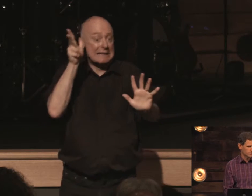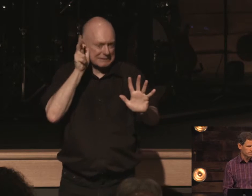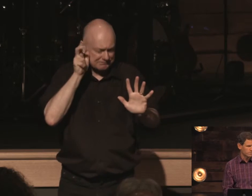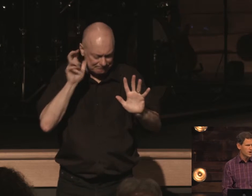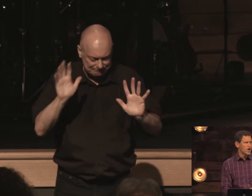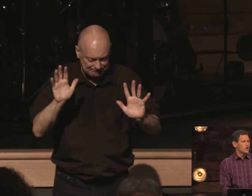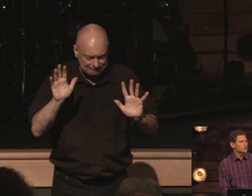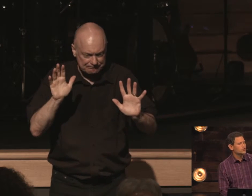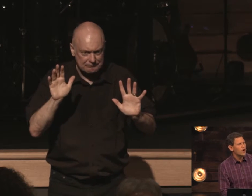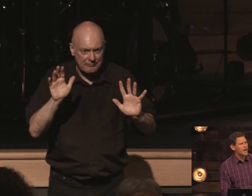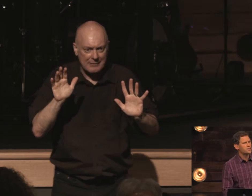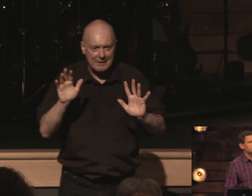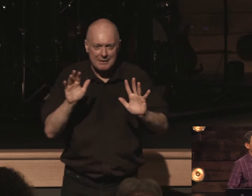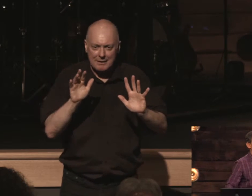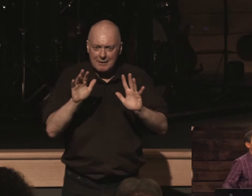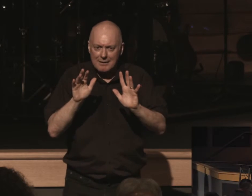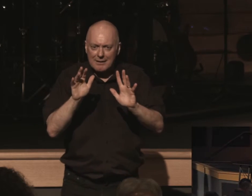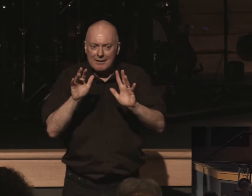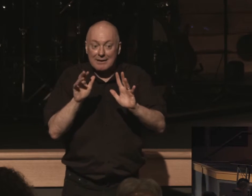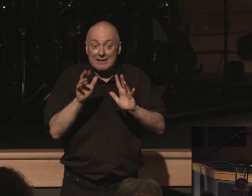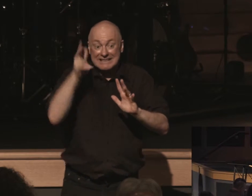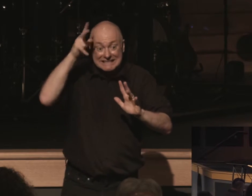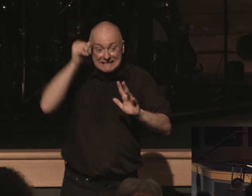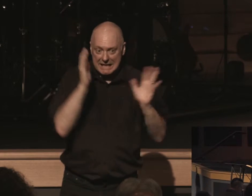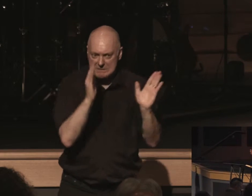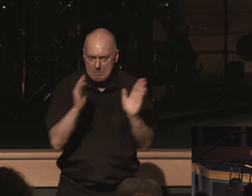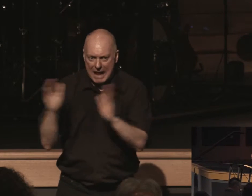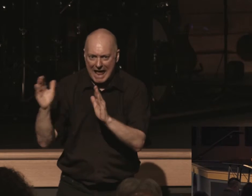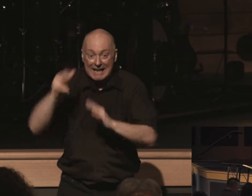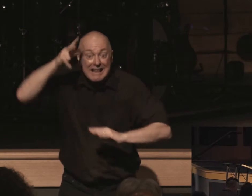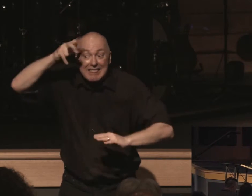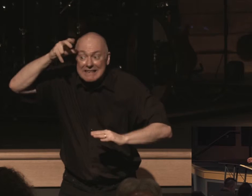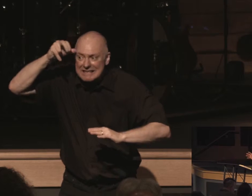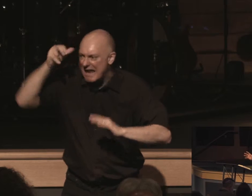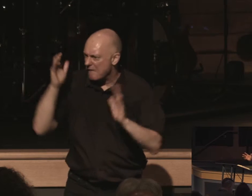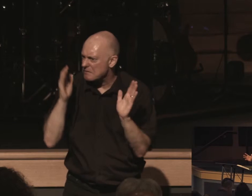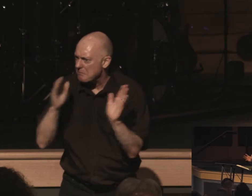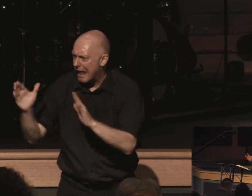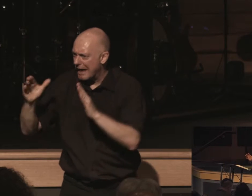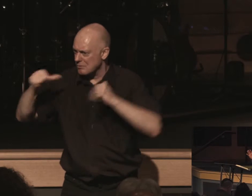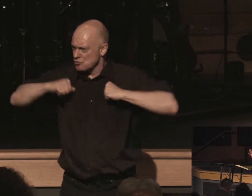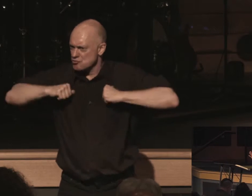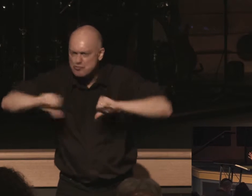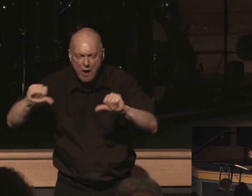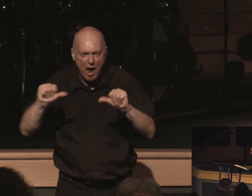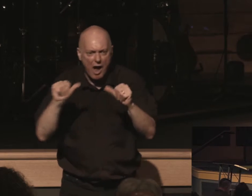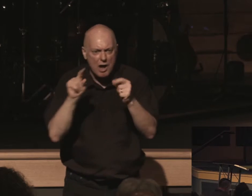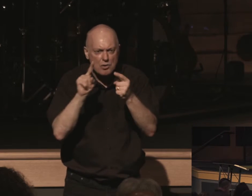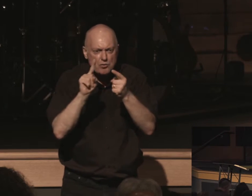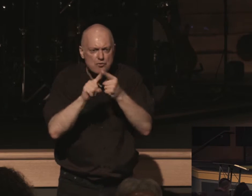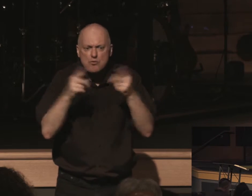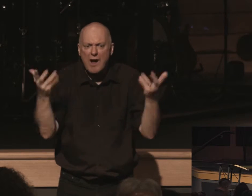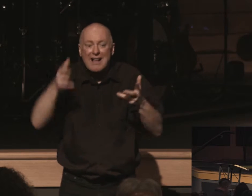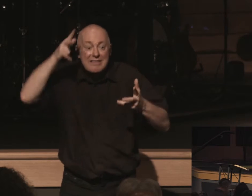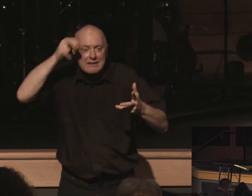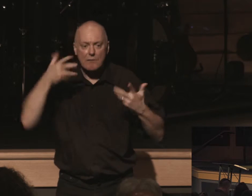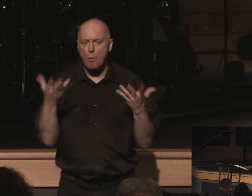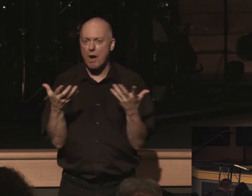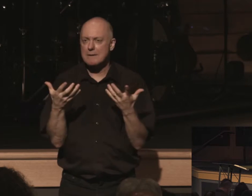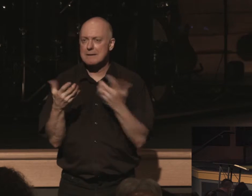strategy found again in the devil's uh attempts he wanted to cultivate temptation that would